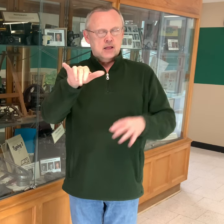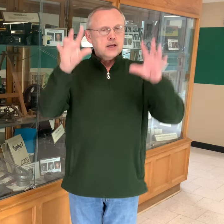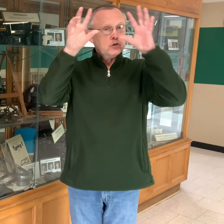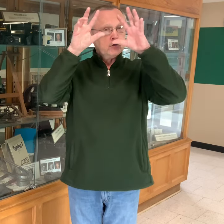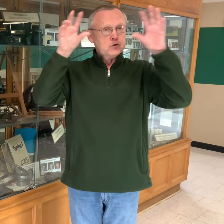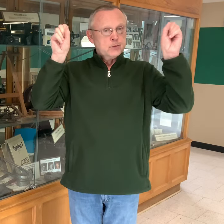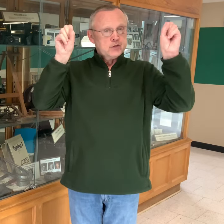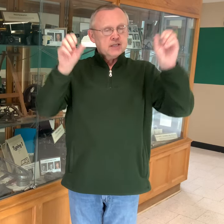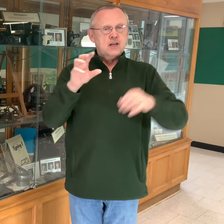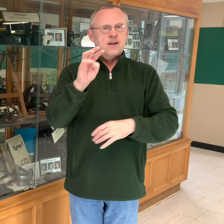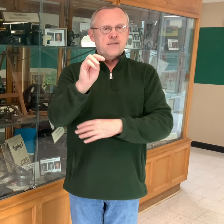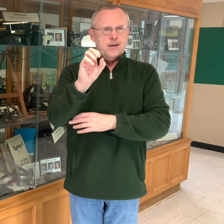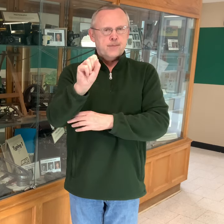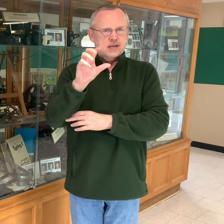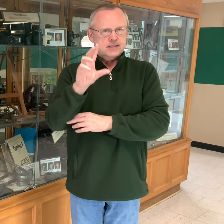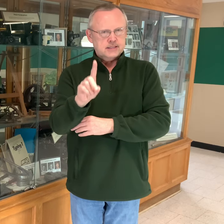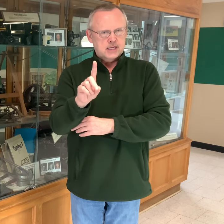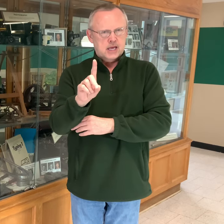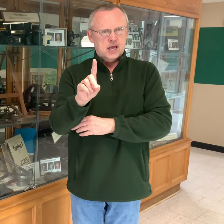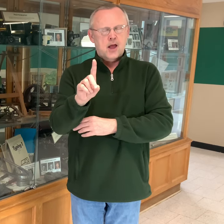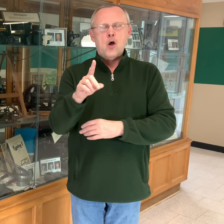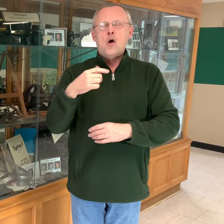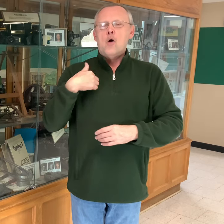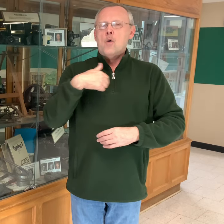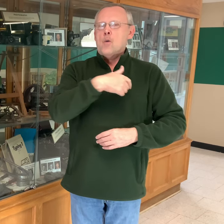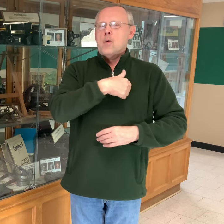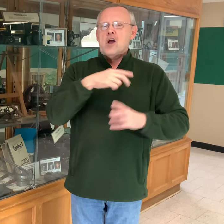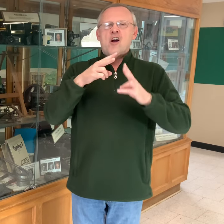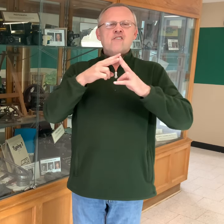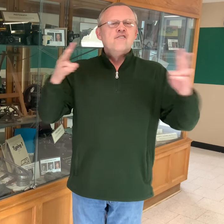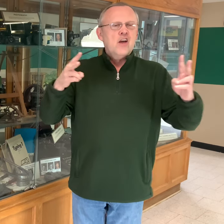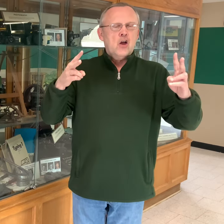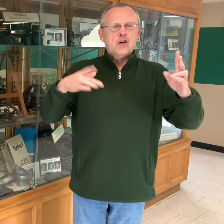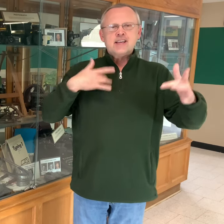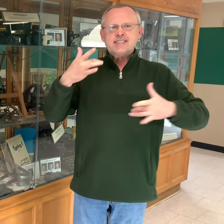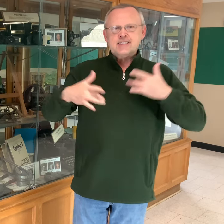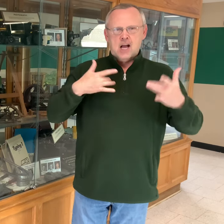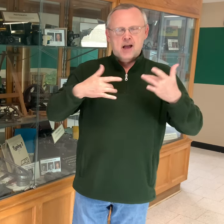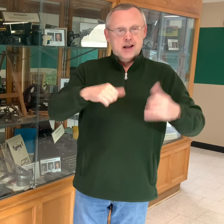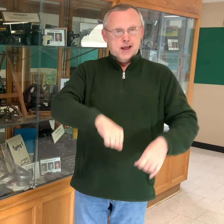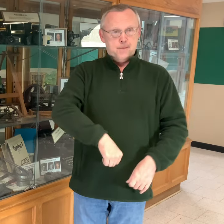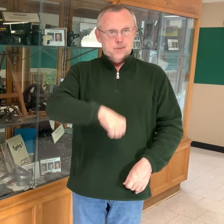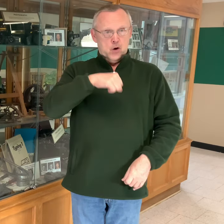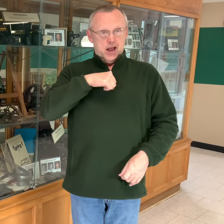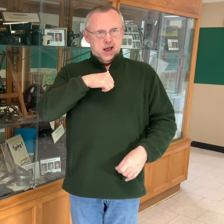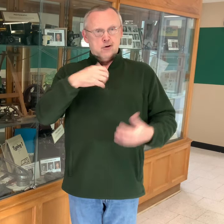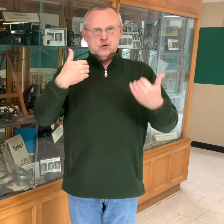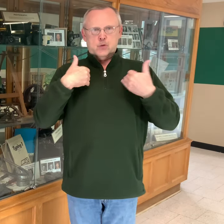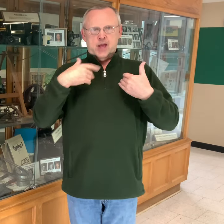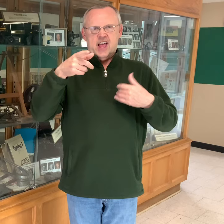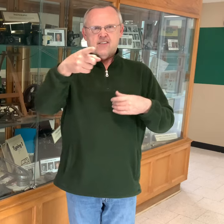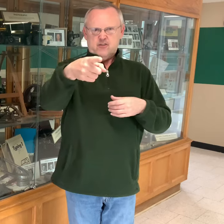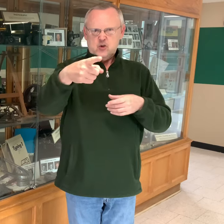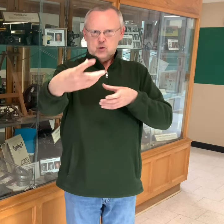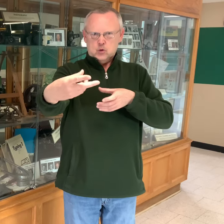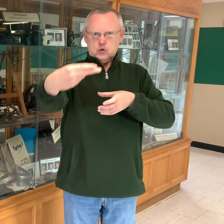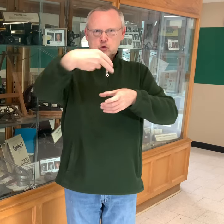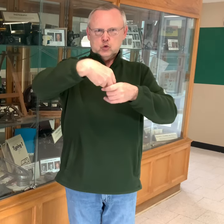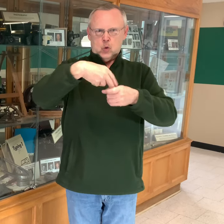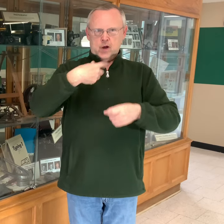I am the superintendent of MSD. We are very excited and proud to have you join